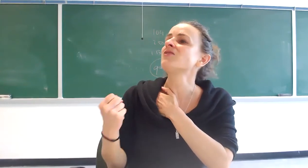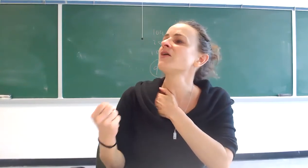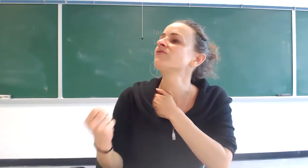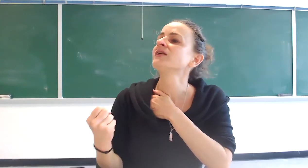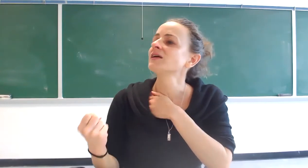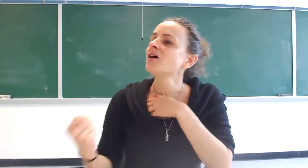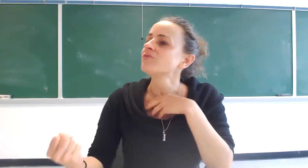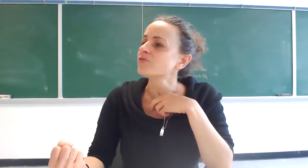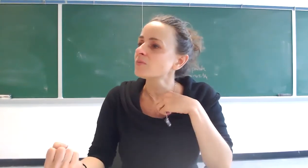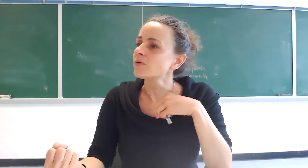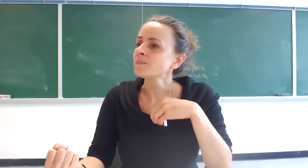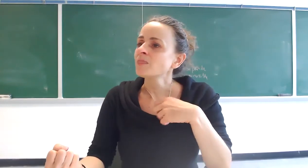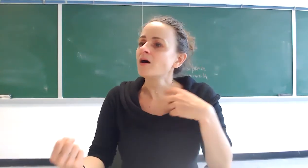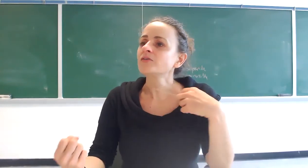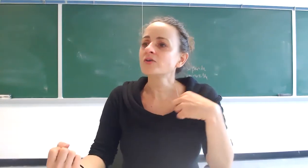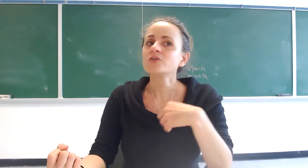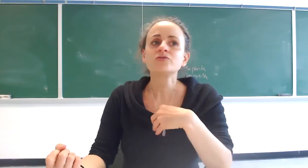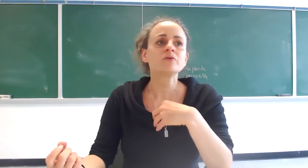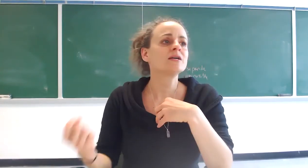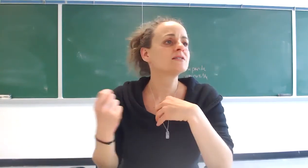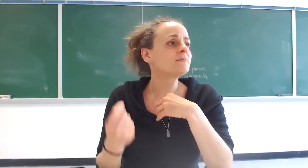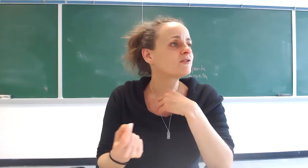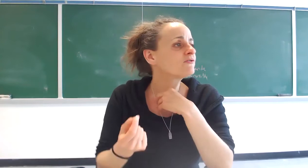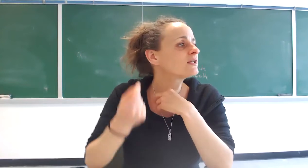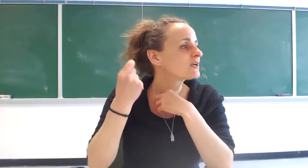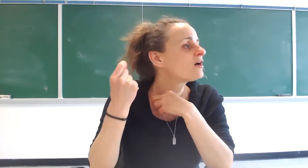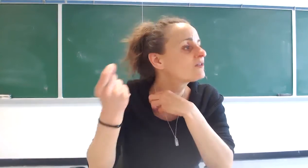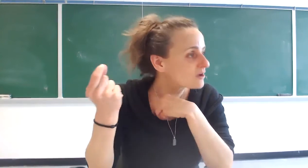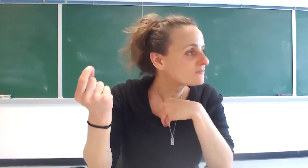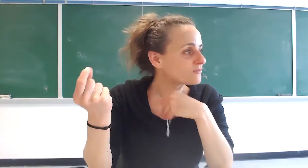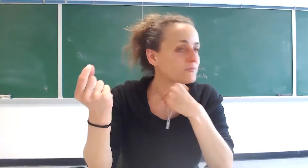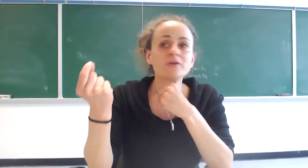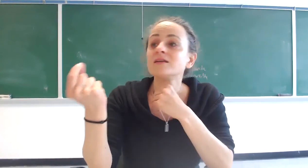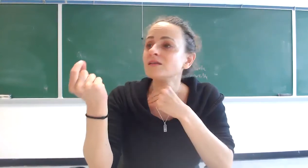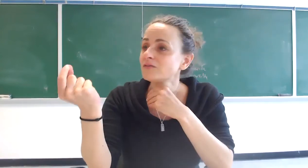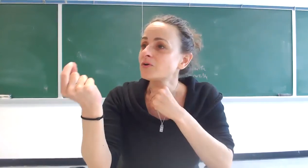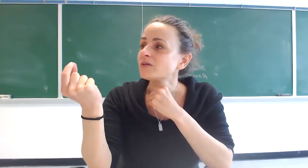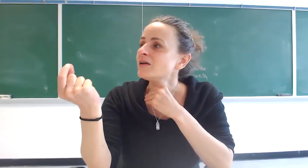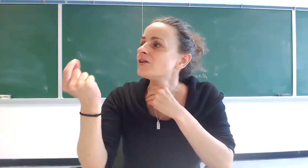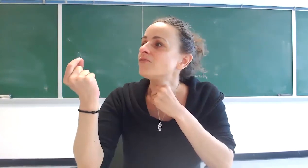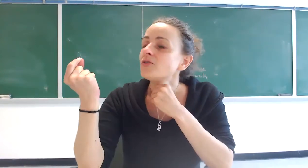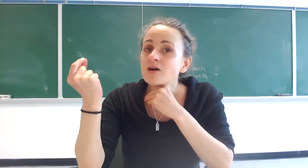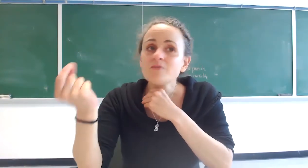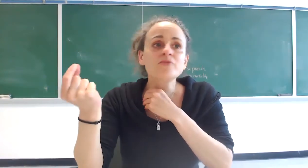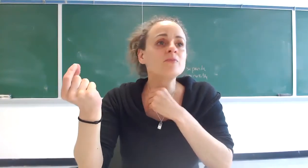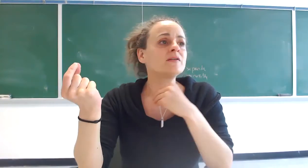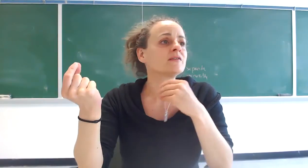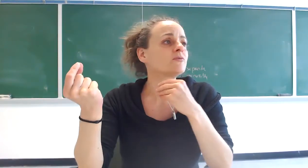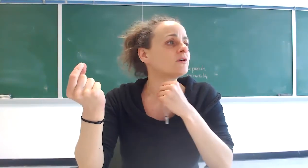about feeling comfortable on the contrary it's about feeling uncomfortable in this world if you're comfortable in this world